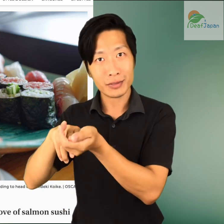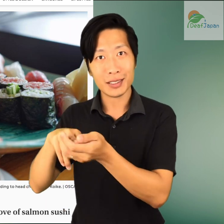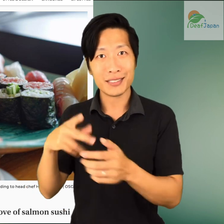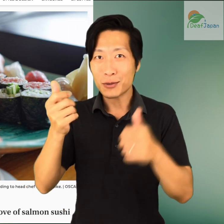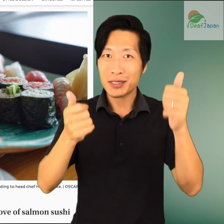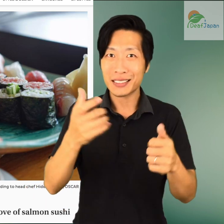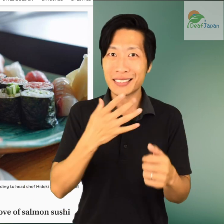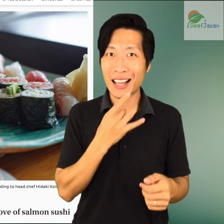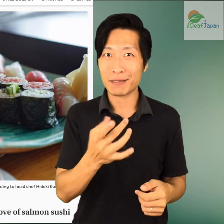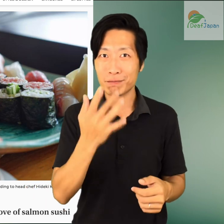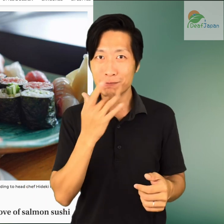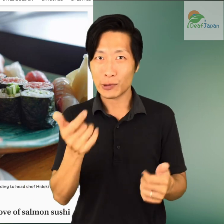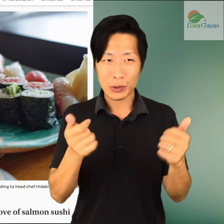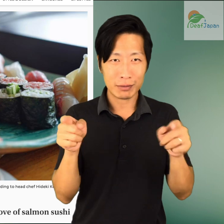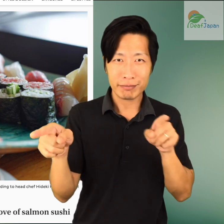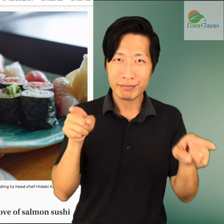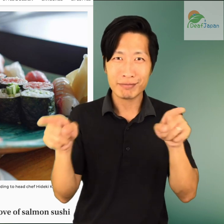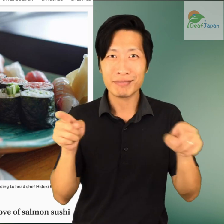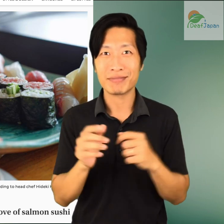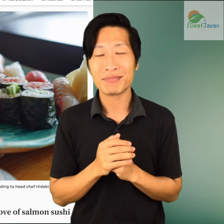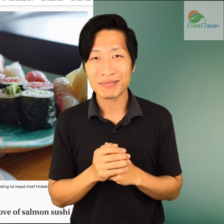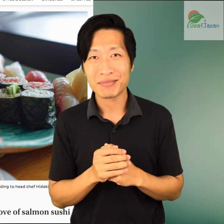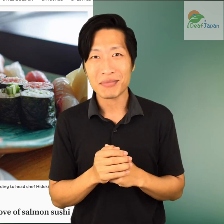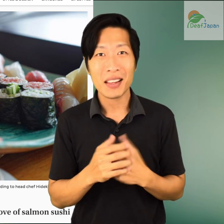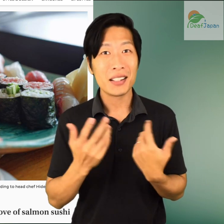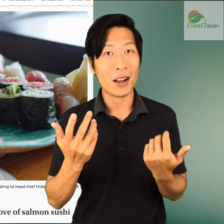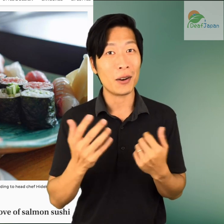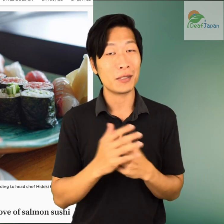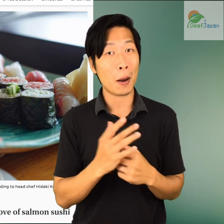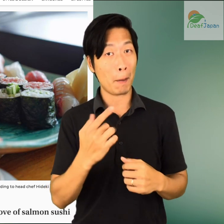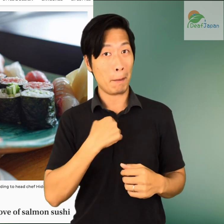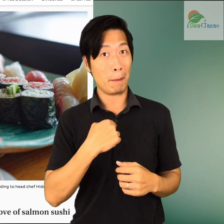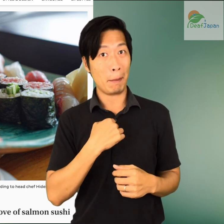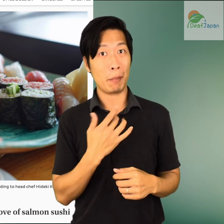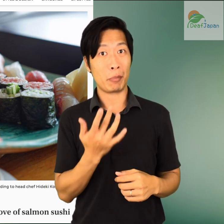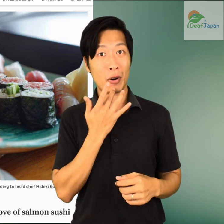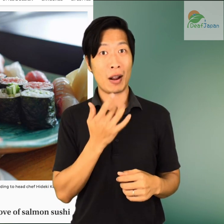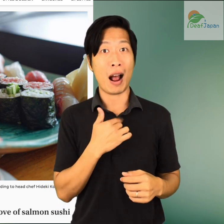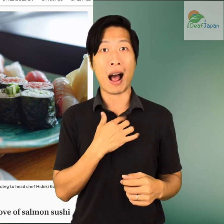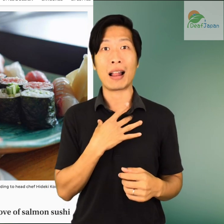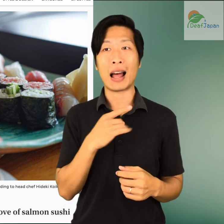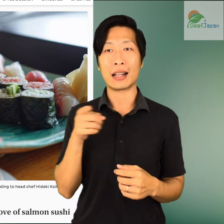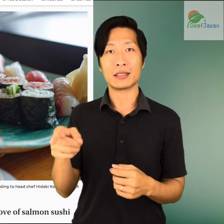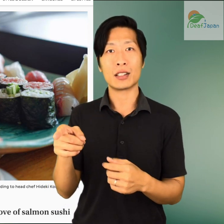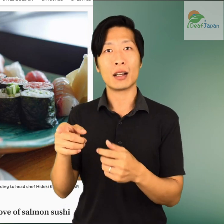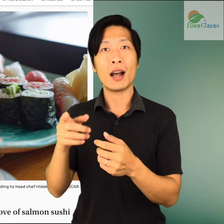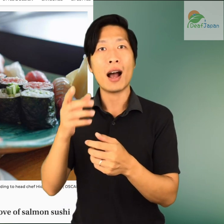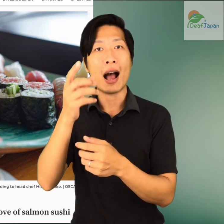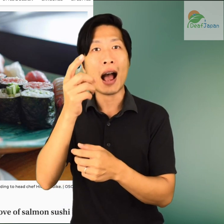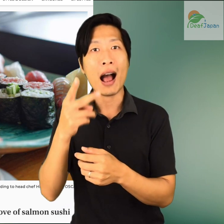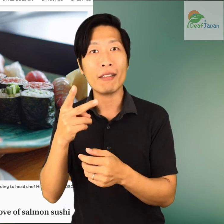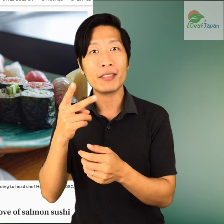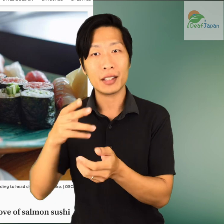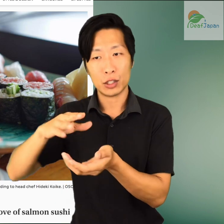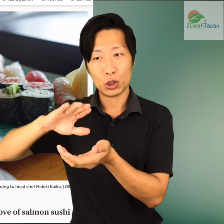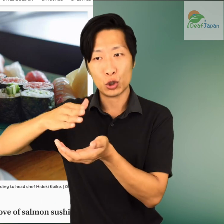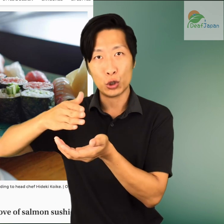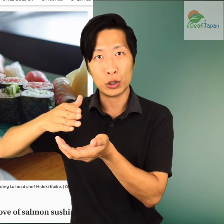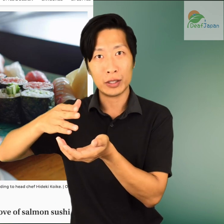Which is your preference? Which do you like? For me, I prefer to eat the half-grilled